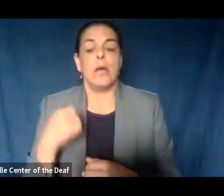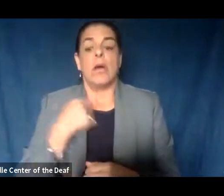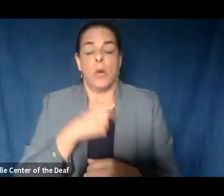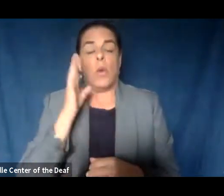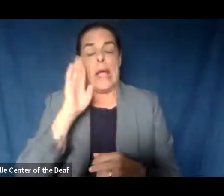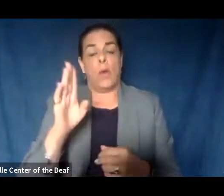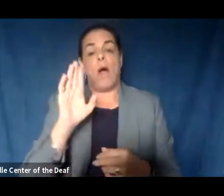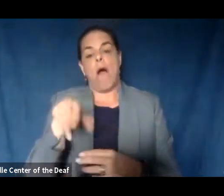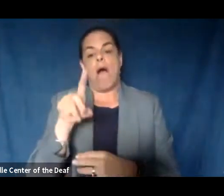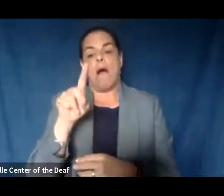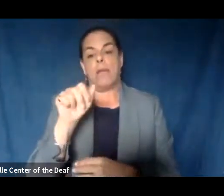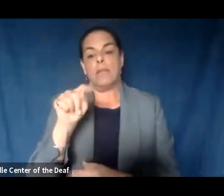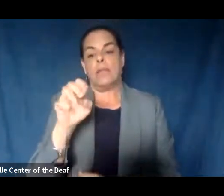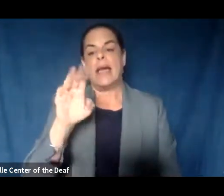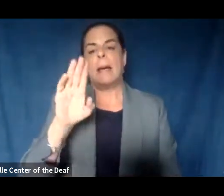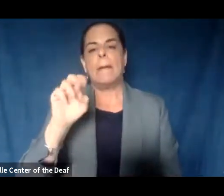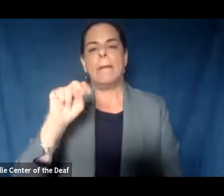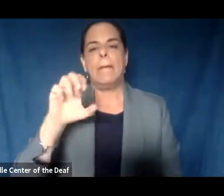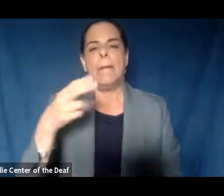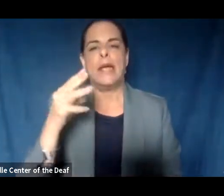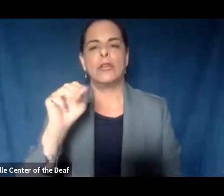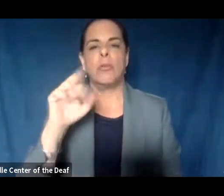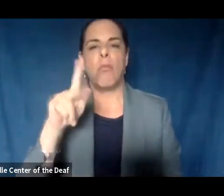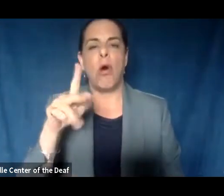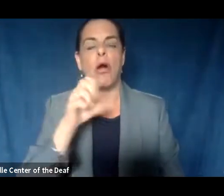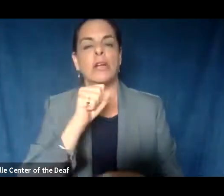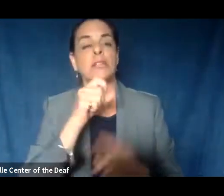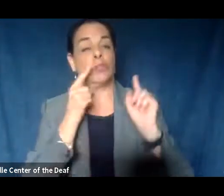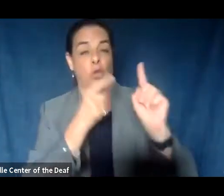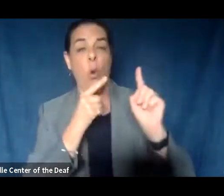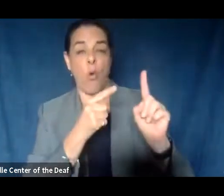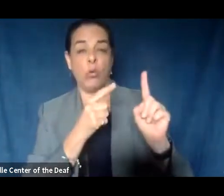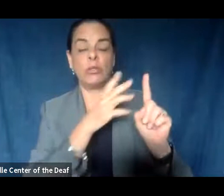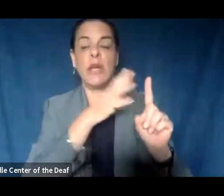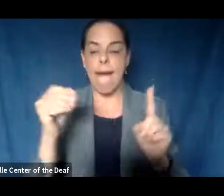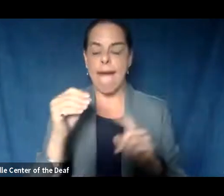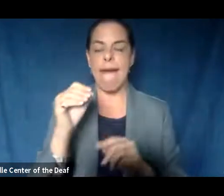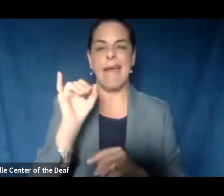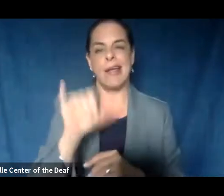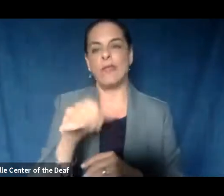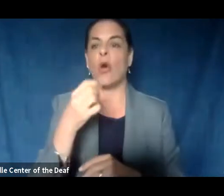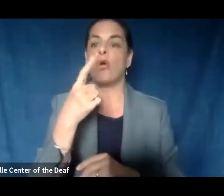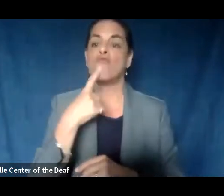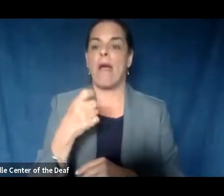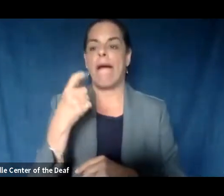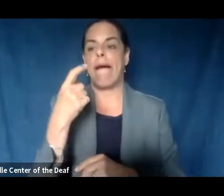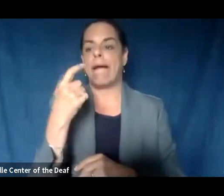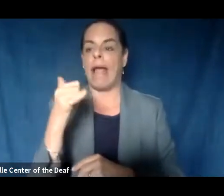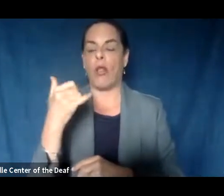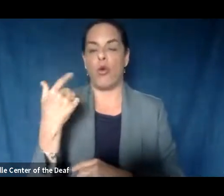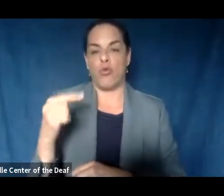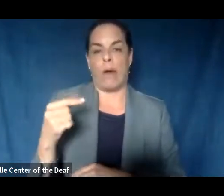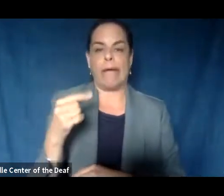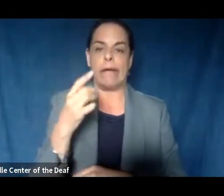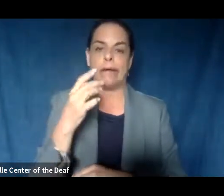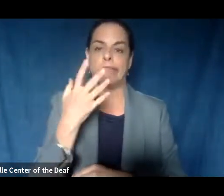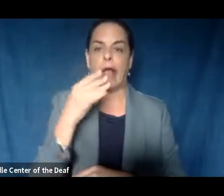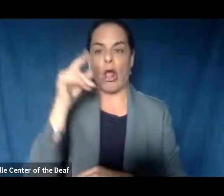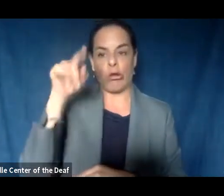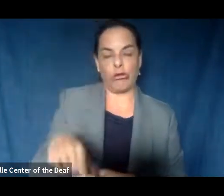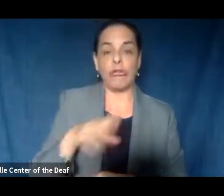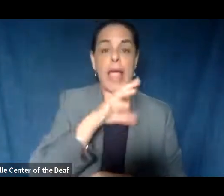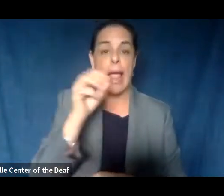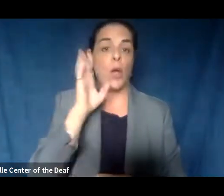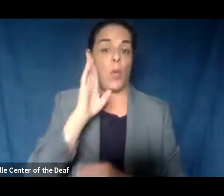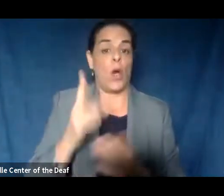and their respective traffic lights on Friday and review all of them at that time. However, because this is the first